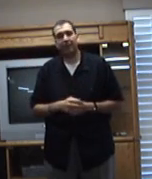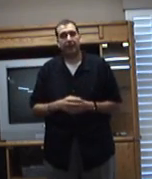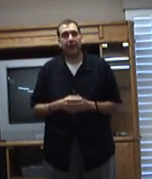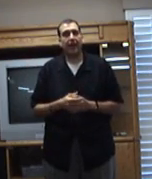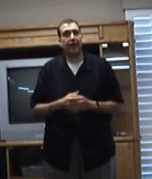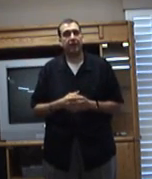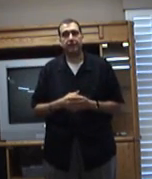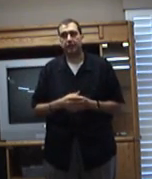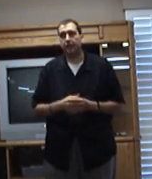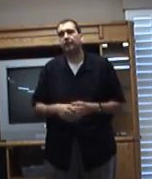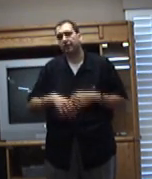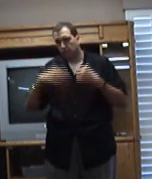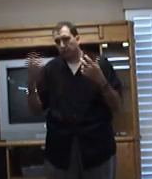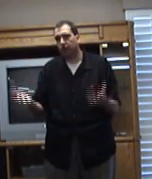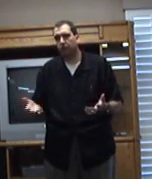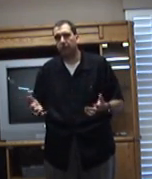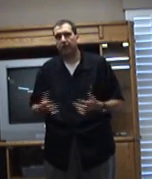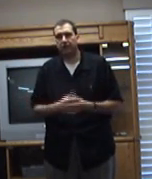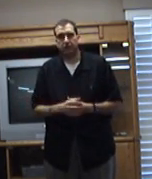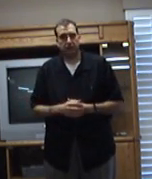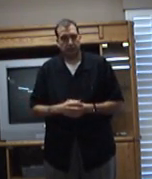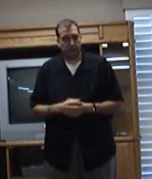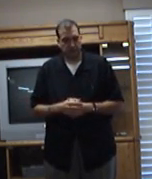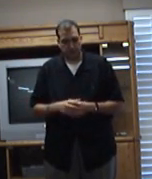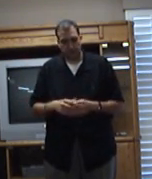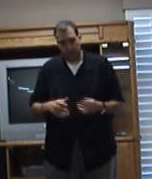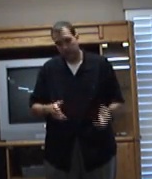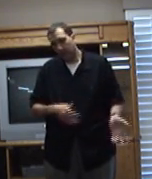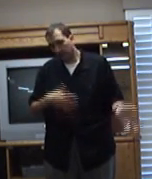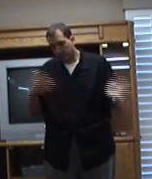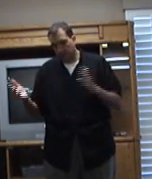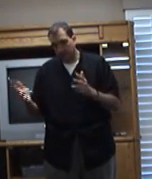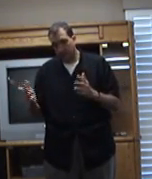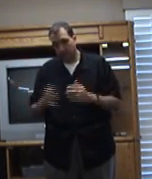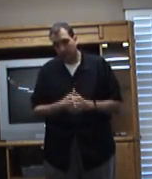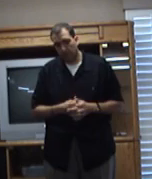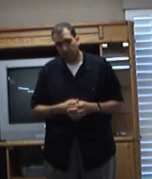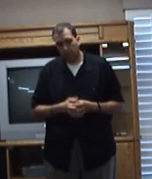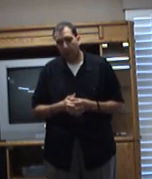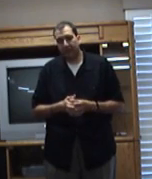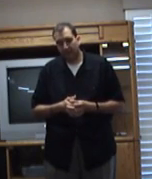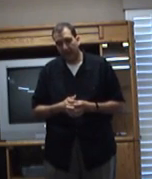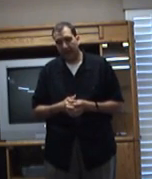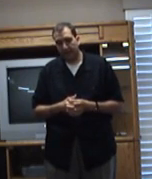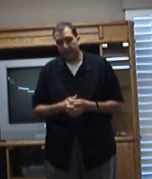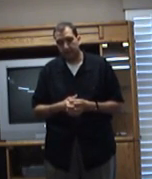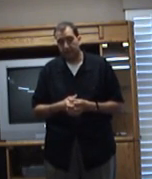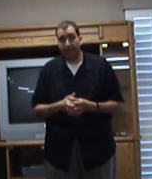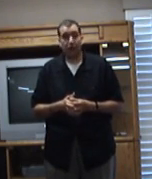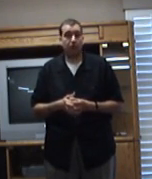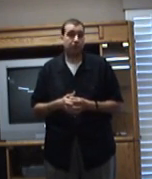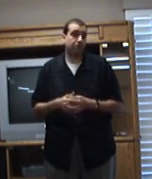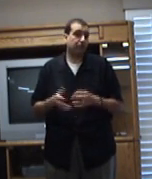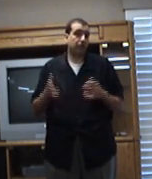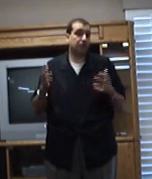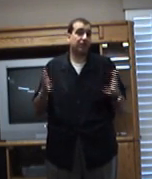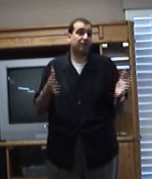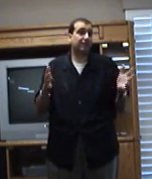band that I had, and I think the weight that I had. And now I'm, you know, six,